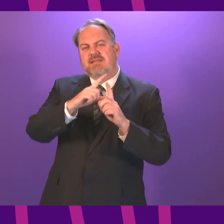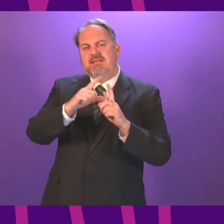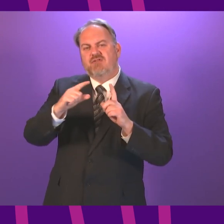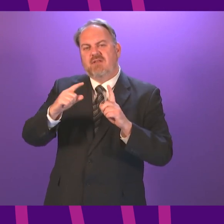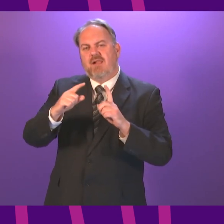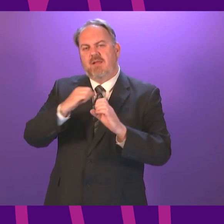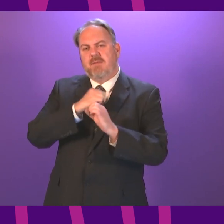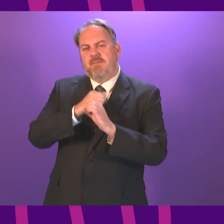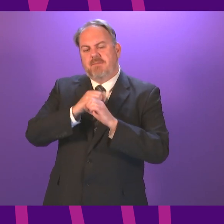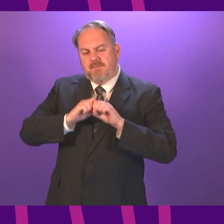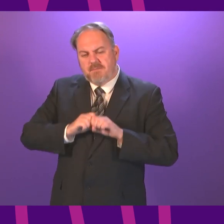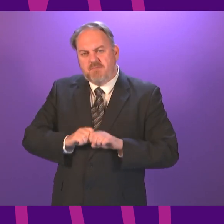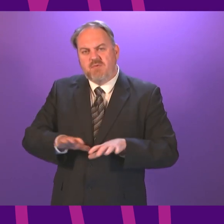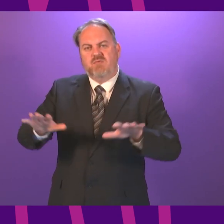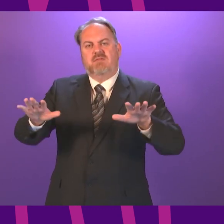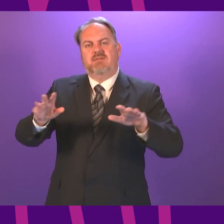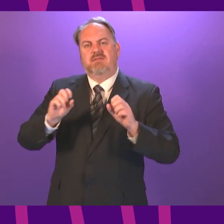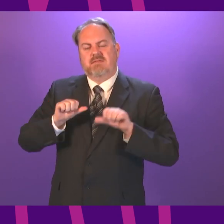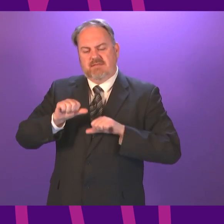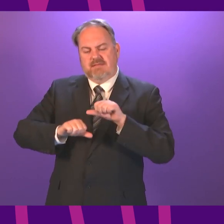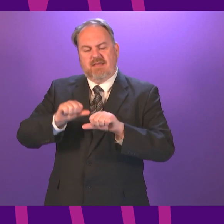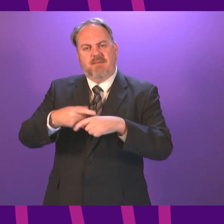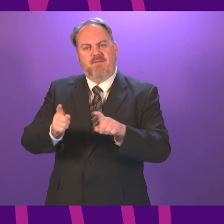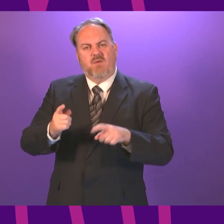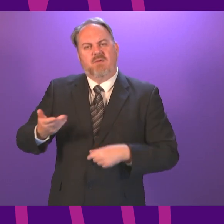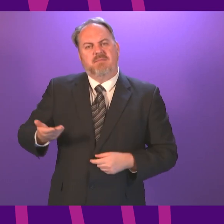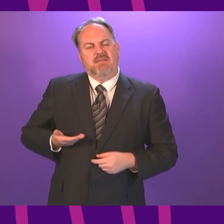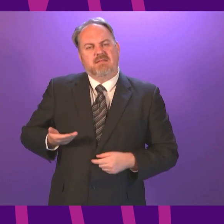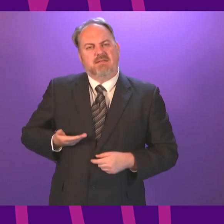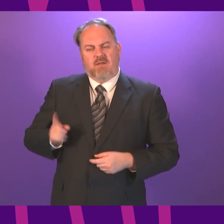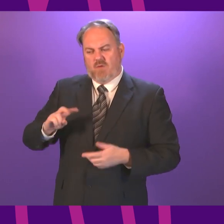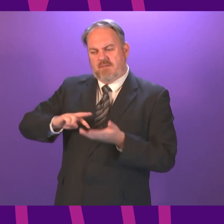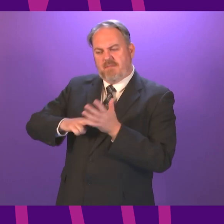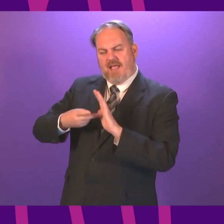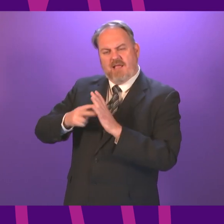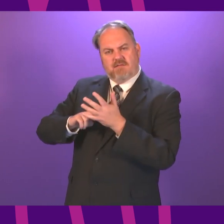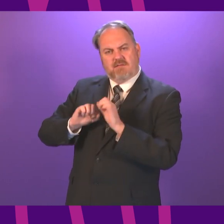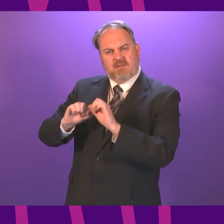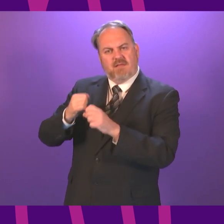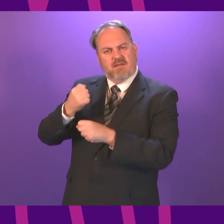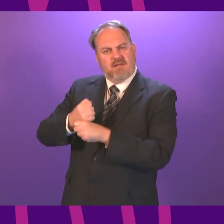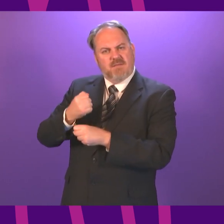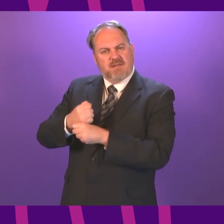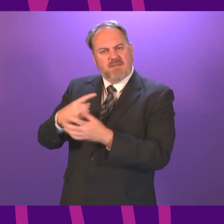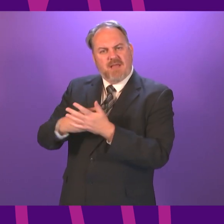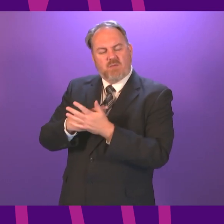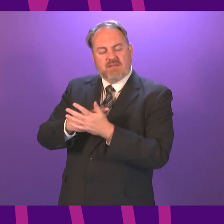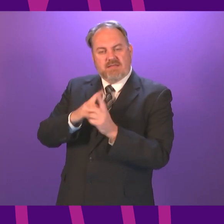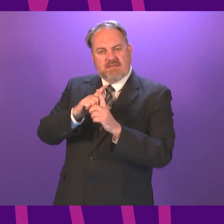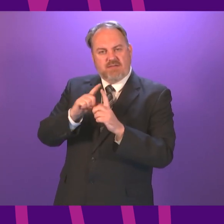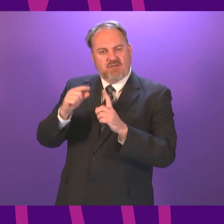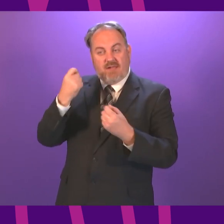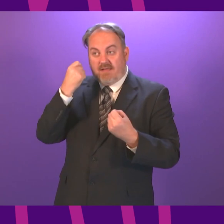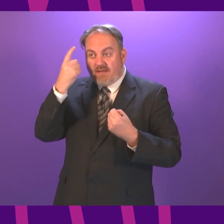for small businesses and in particular what steps the Government will take to promote digital innovation and